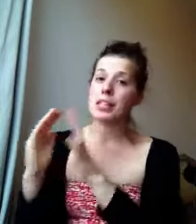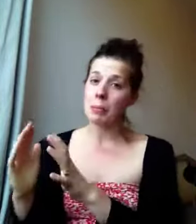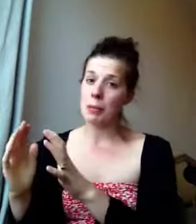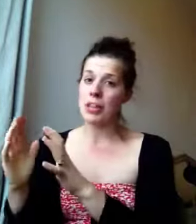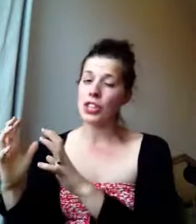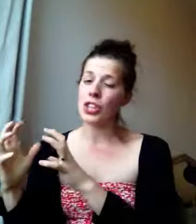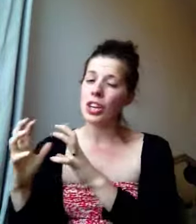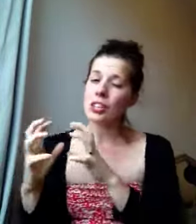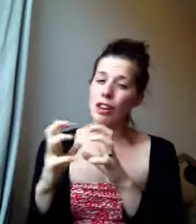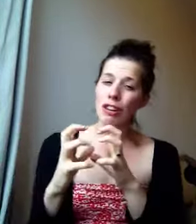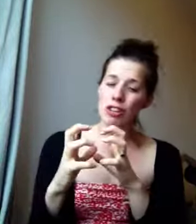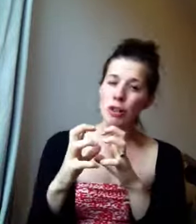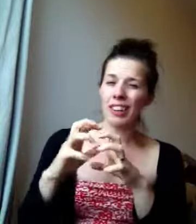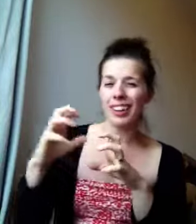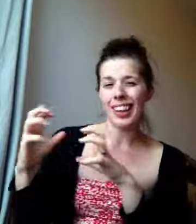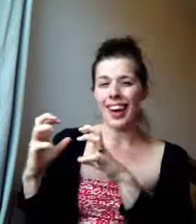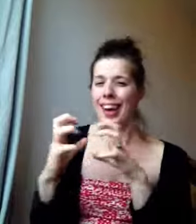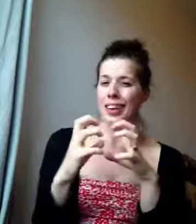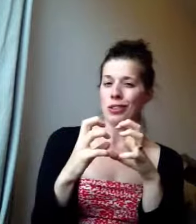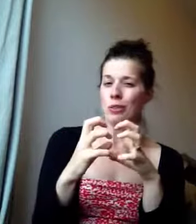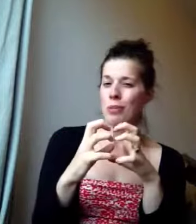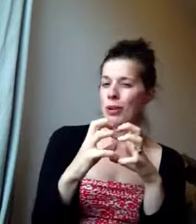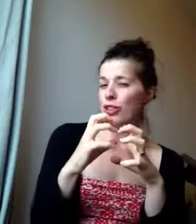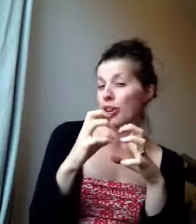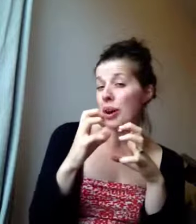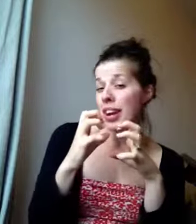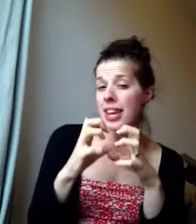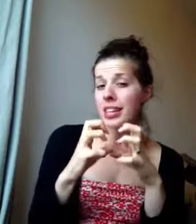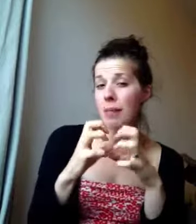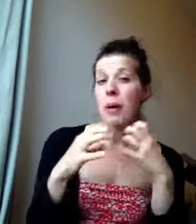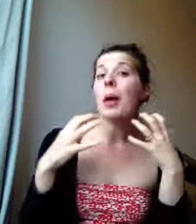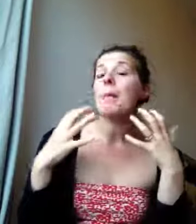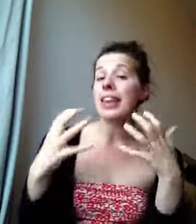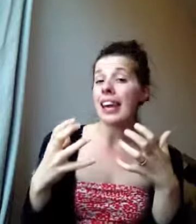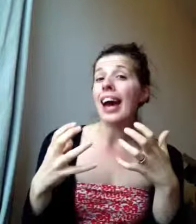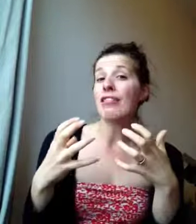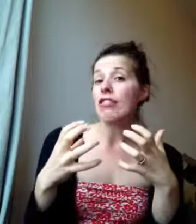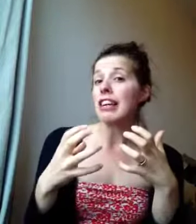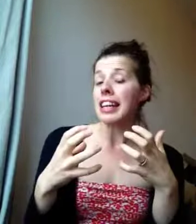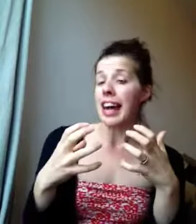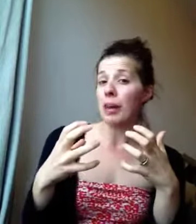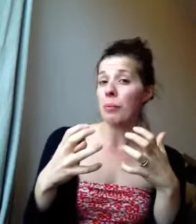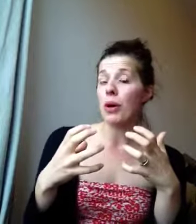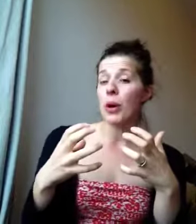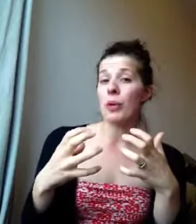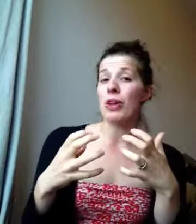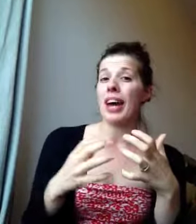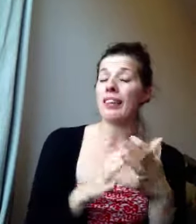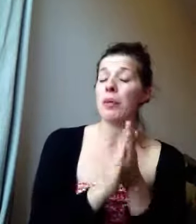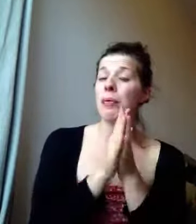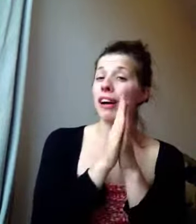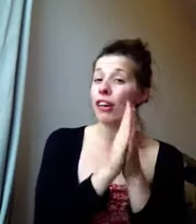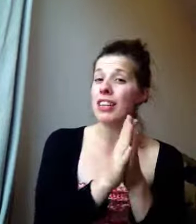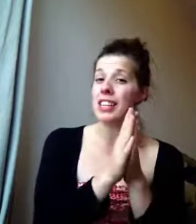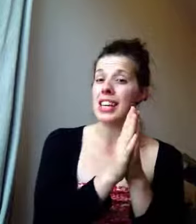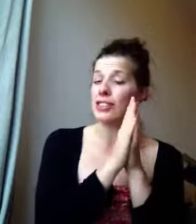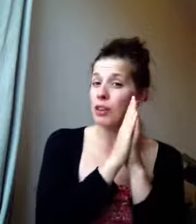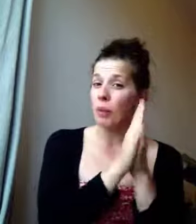supplements just are a sort of little add-on boost. You don't need them, but they can really help with your health. The priority is not